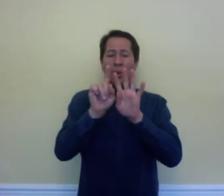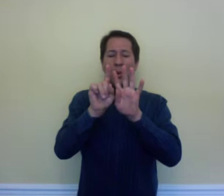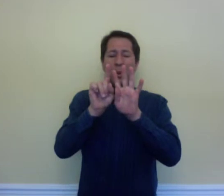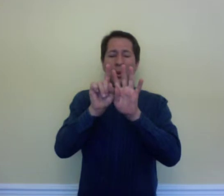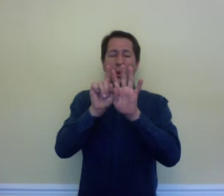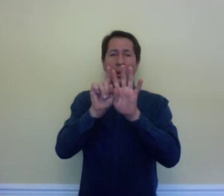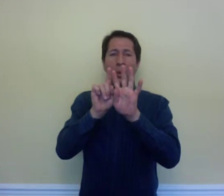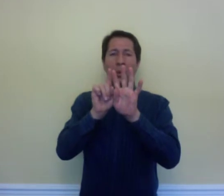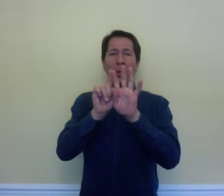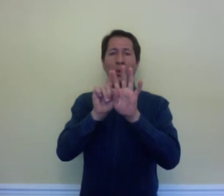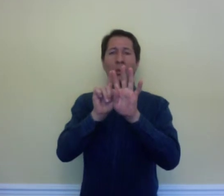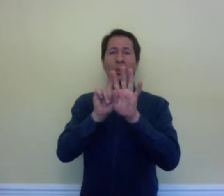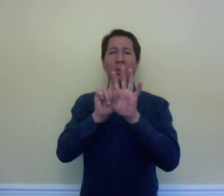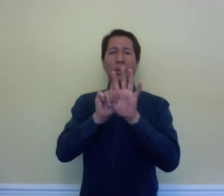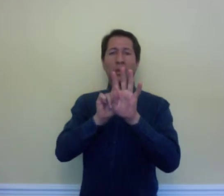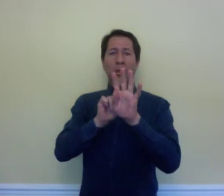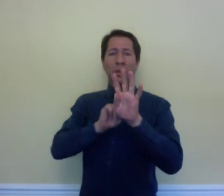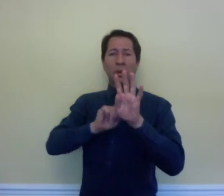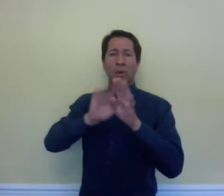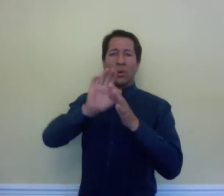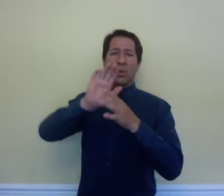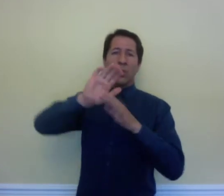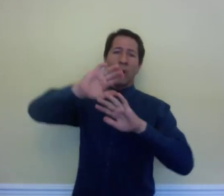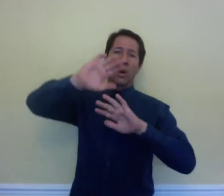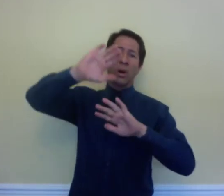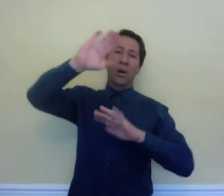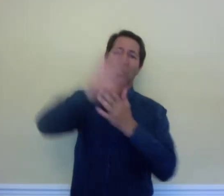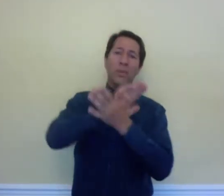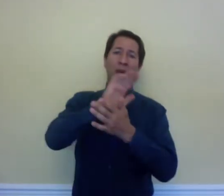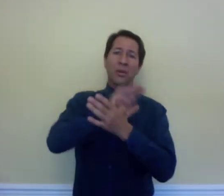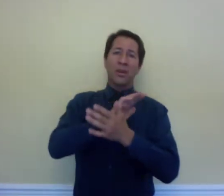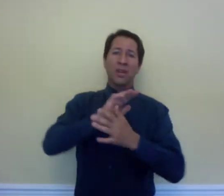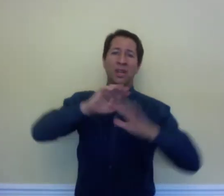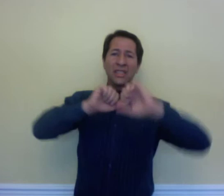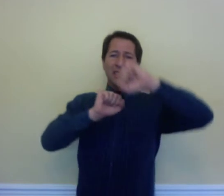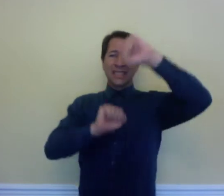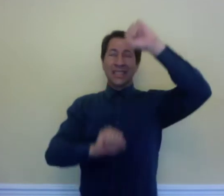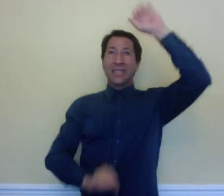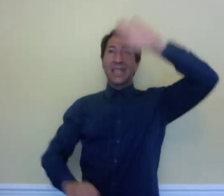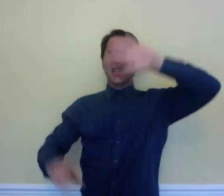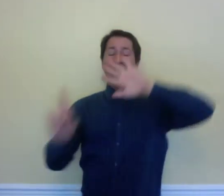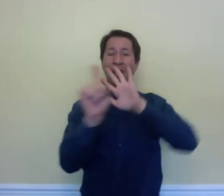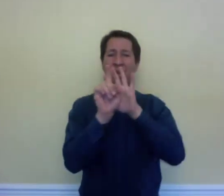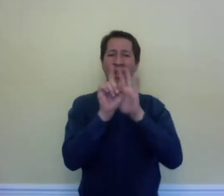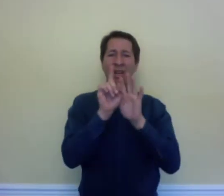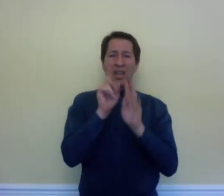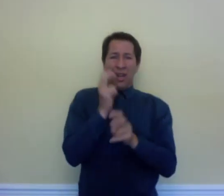A wall they burn, stretched out behind my skin, harder